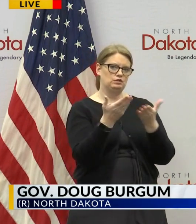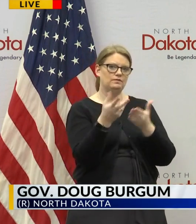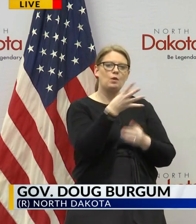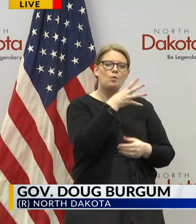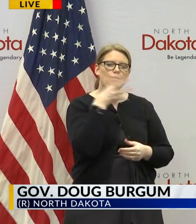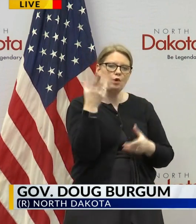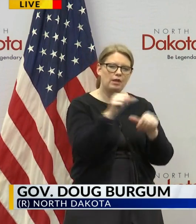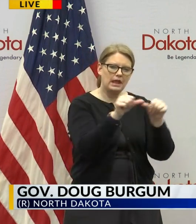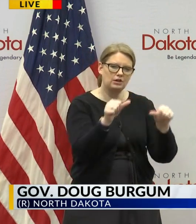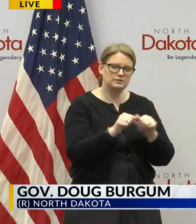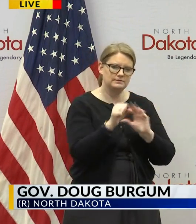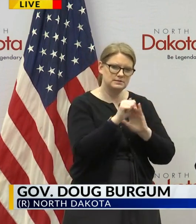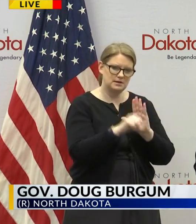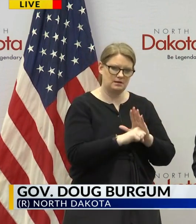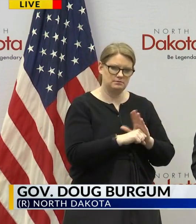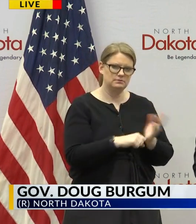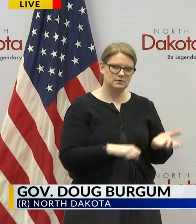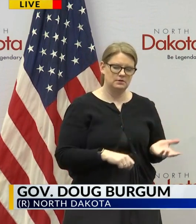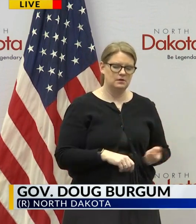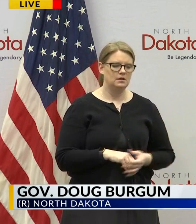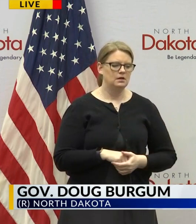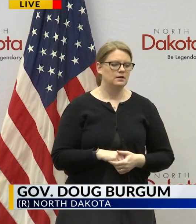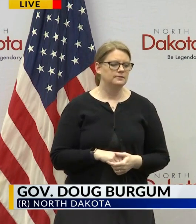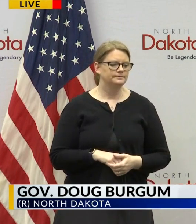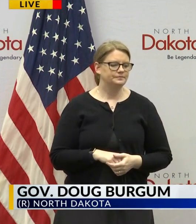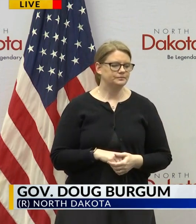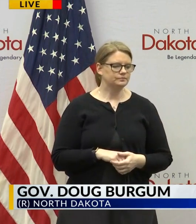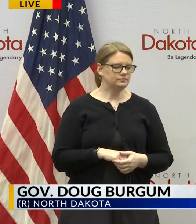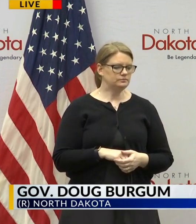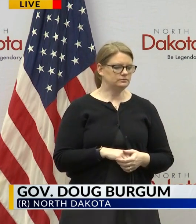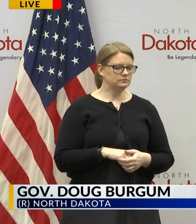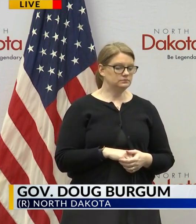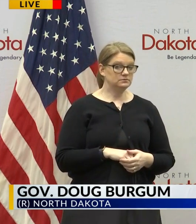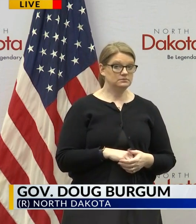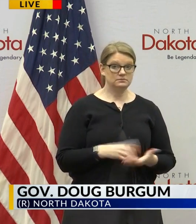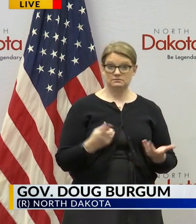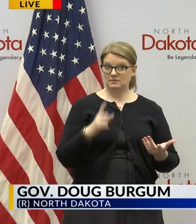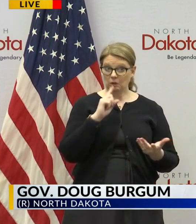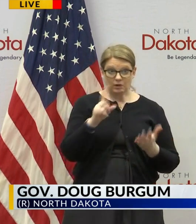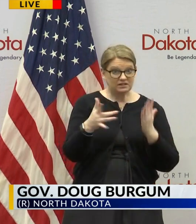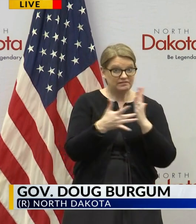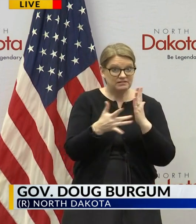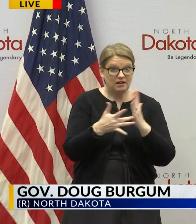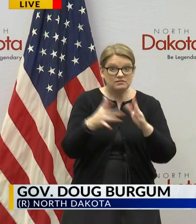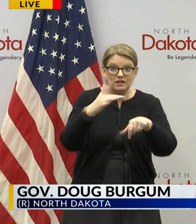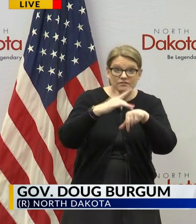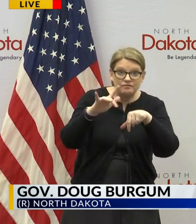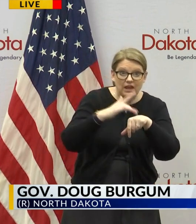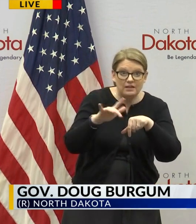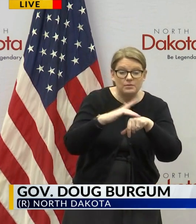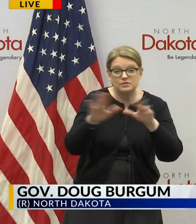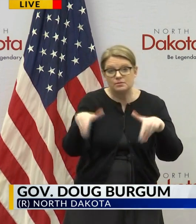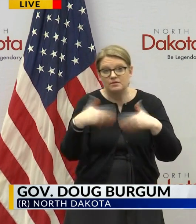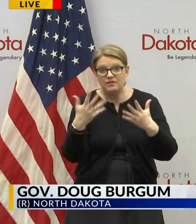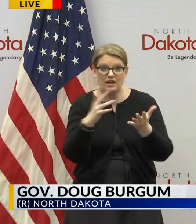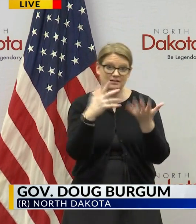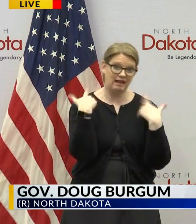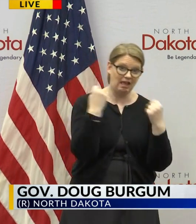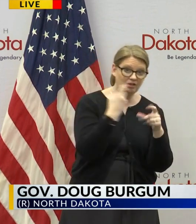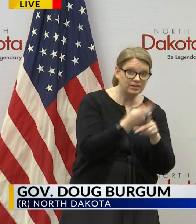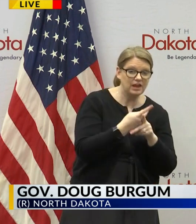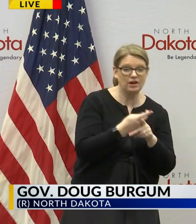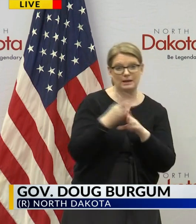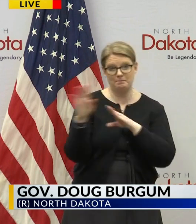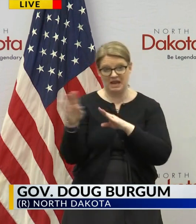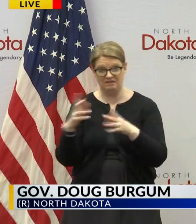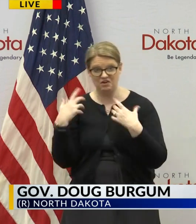state and again you know we have the technology to deliver health care and behavioral health services remotely we